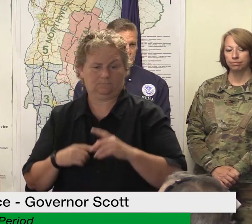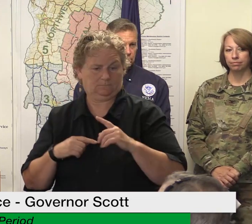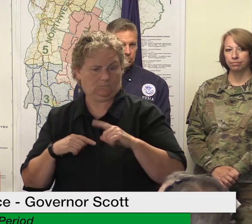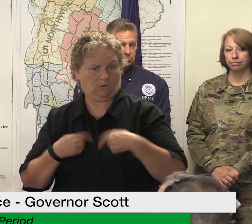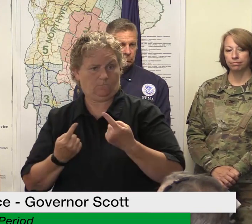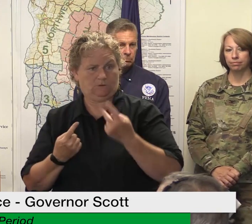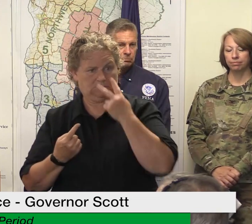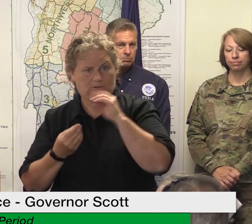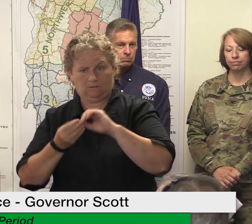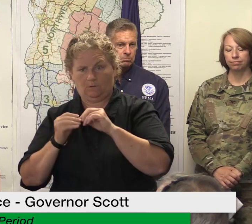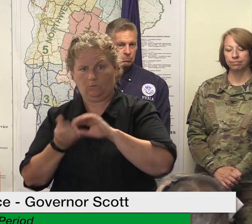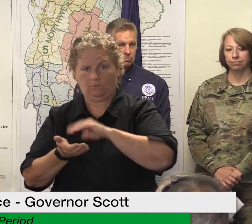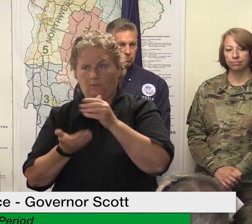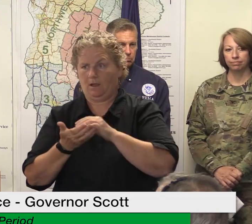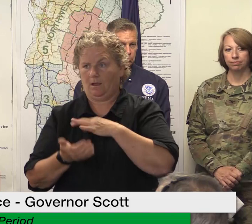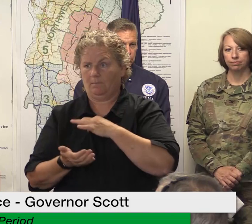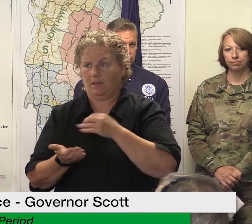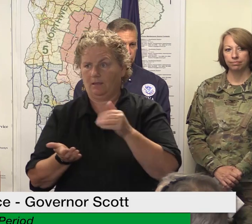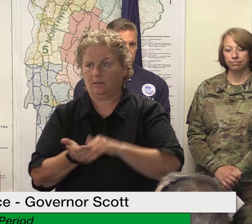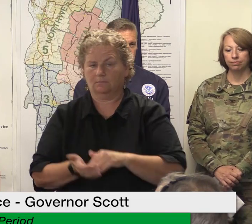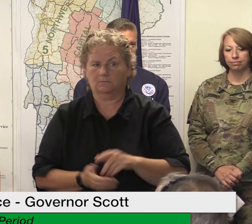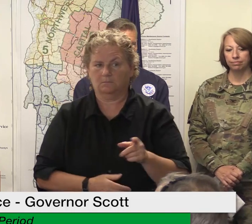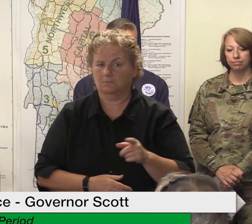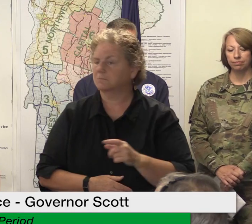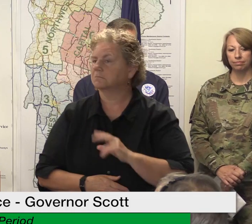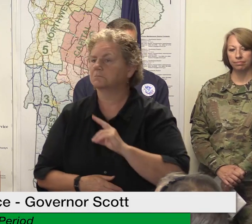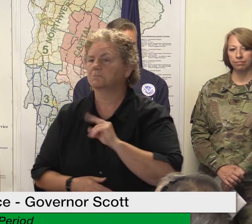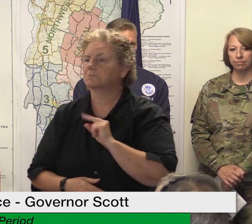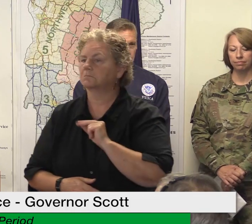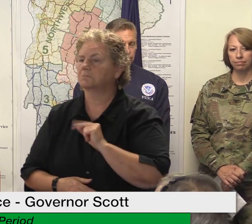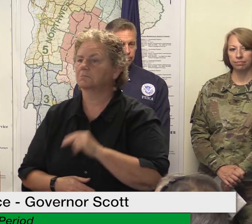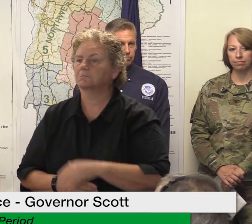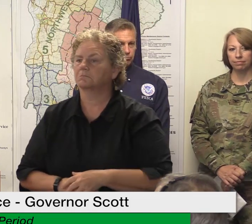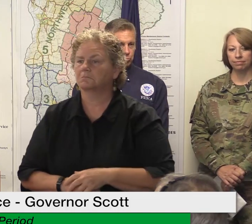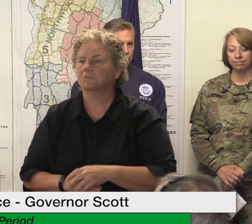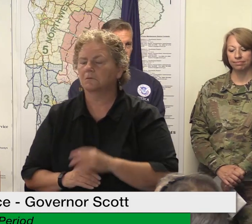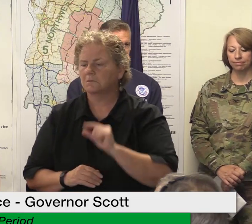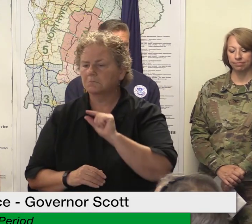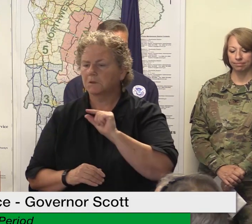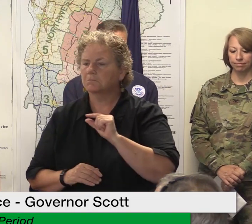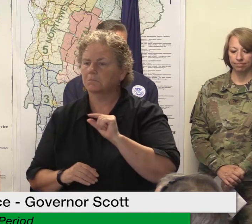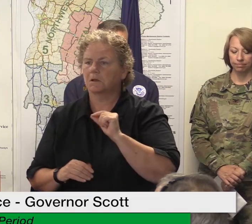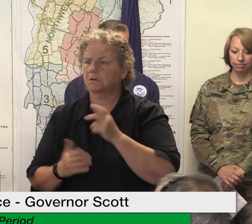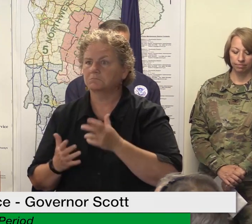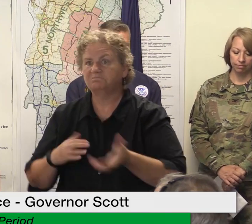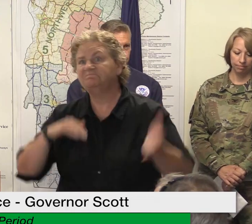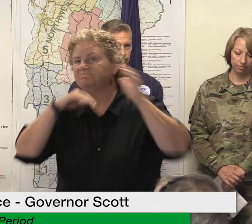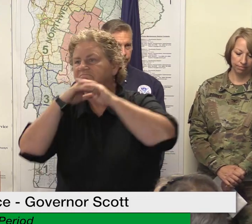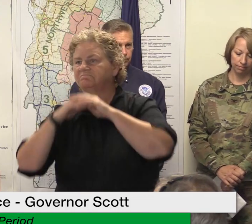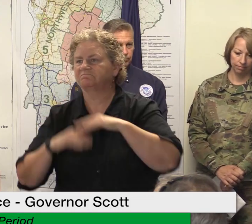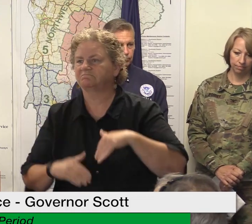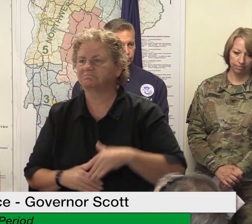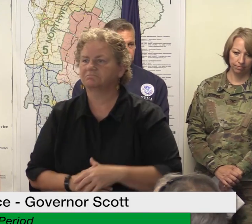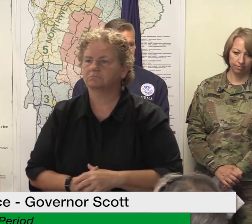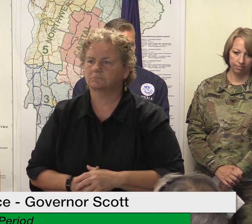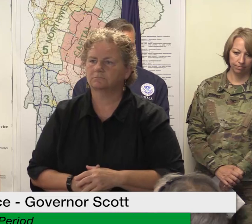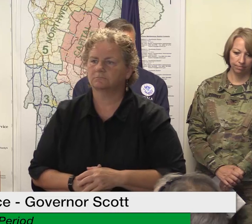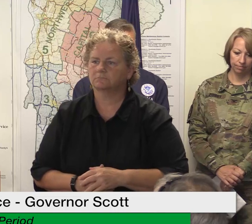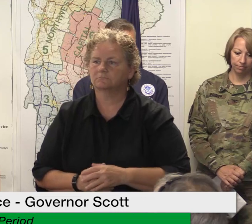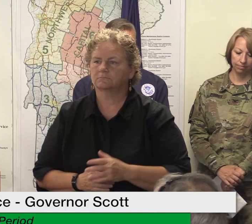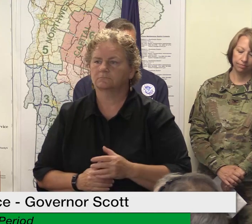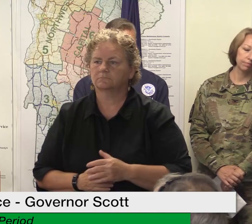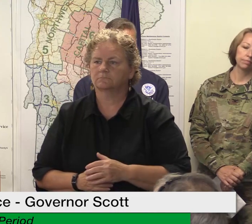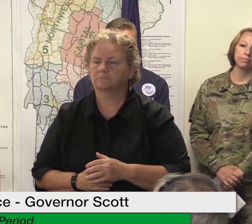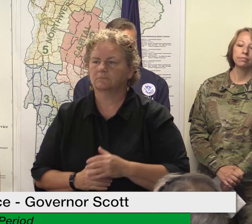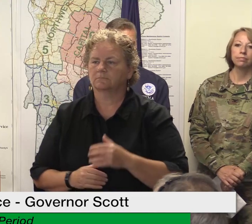increase uh individuals who have been impacted again both in the the traditional unemployment space and and those that have